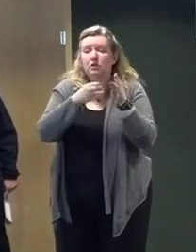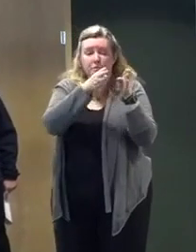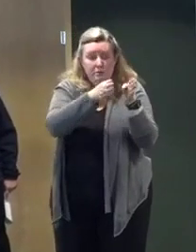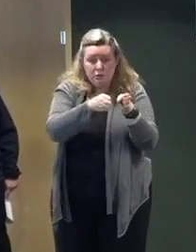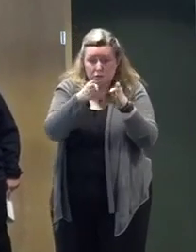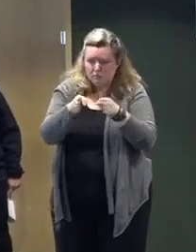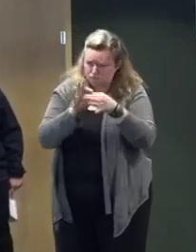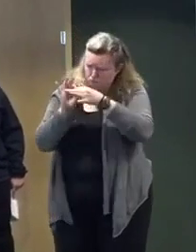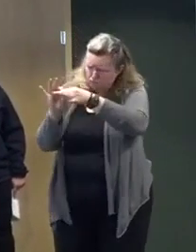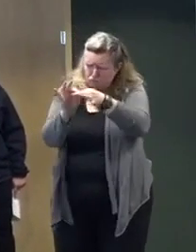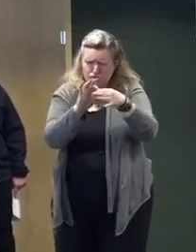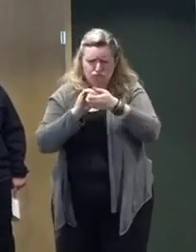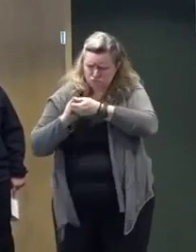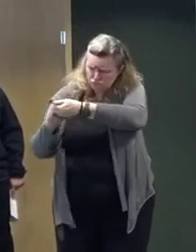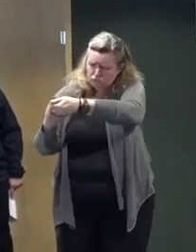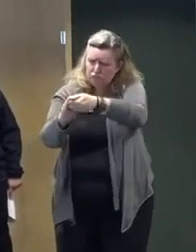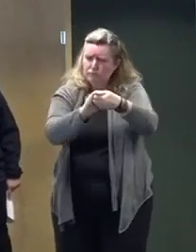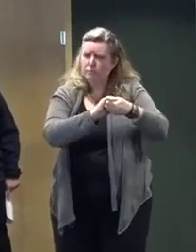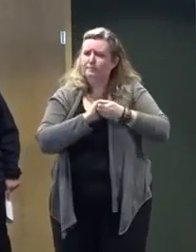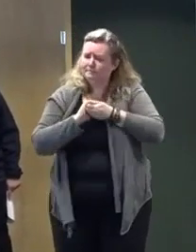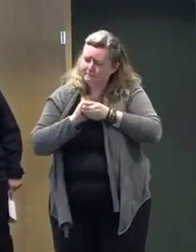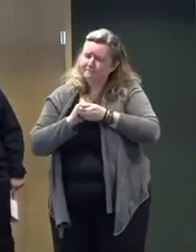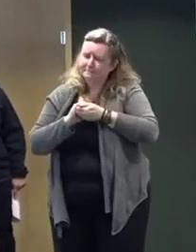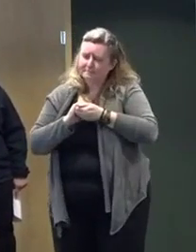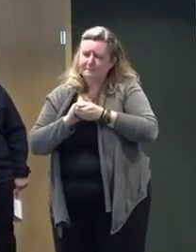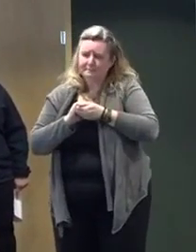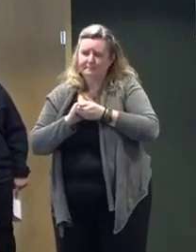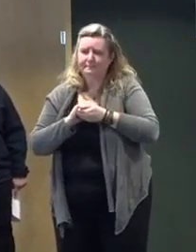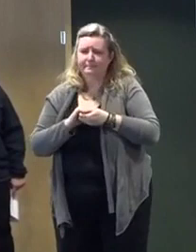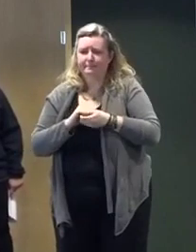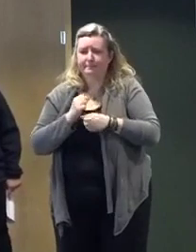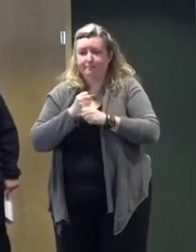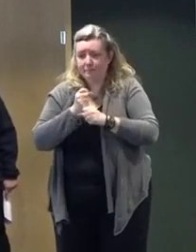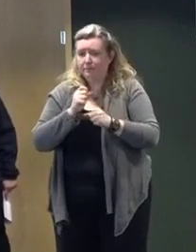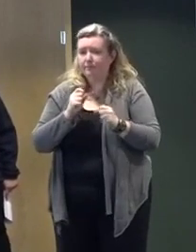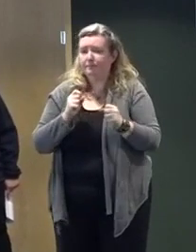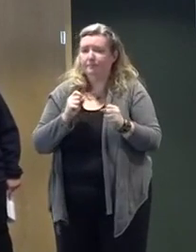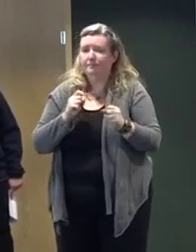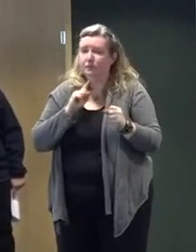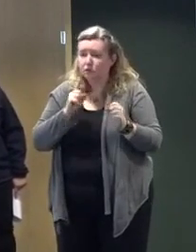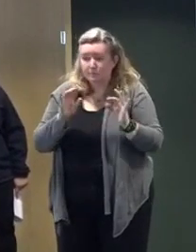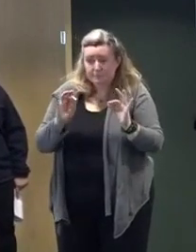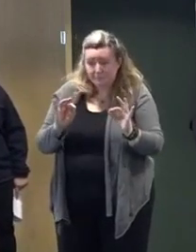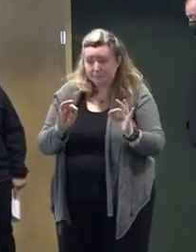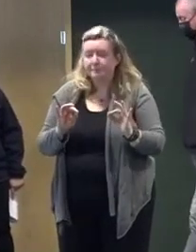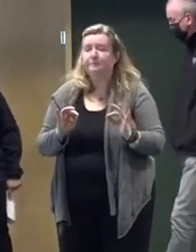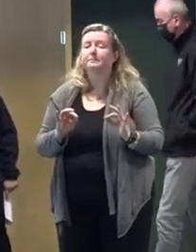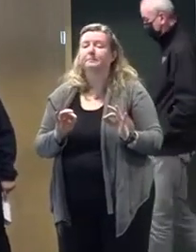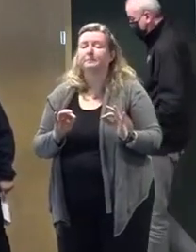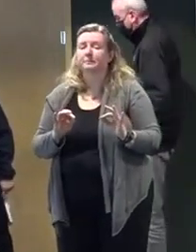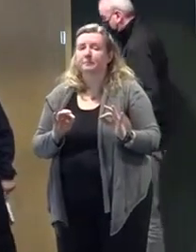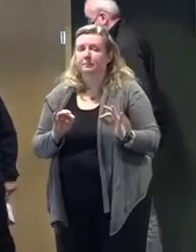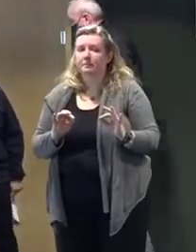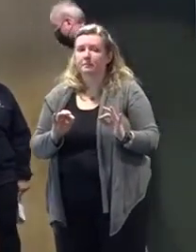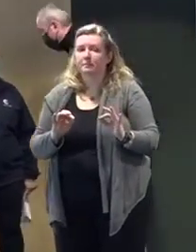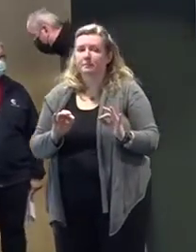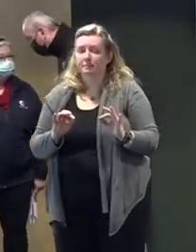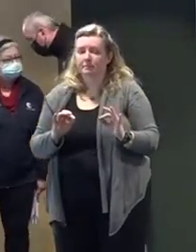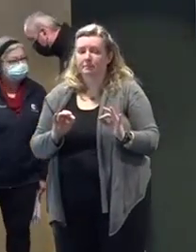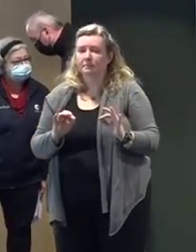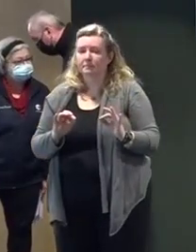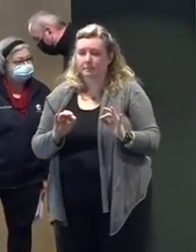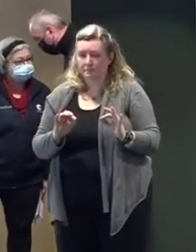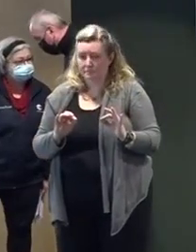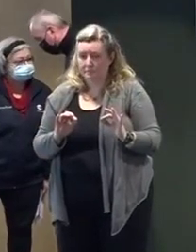to ensure the fact that power is restored